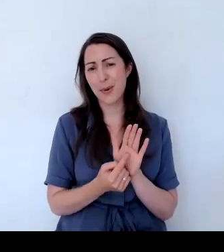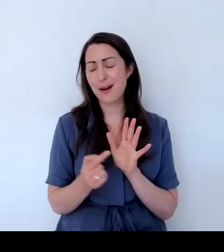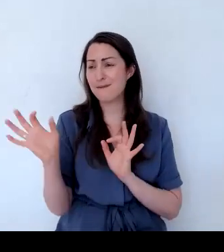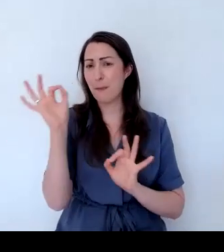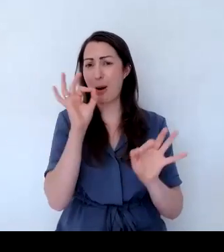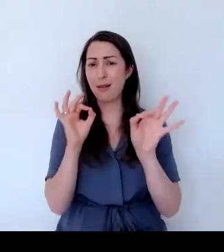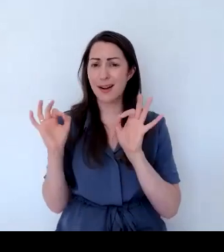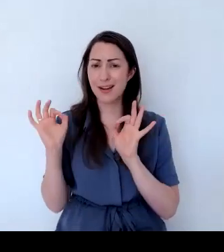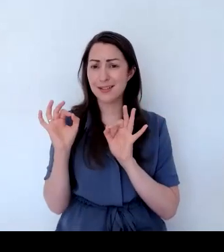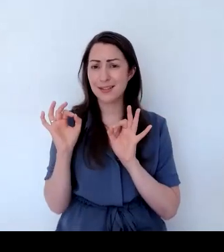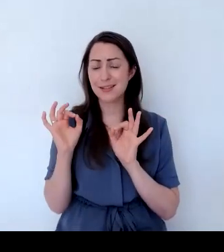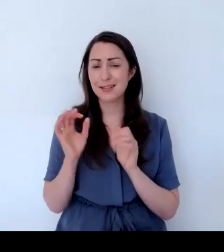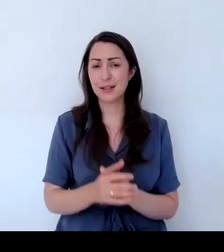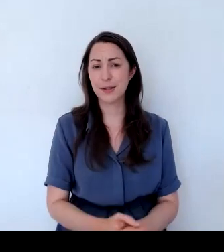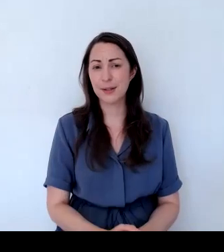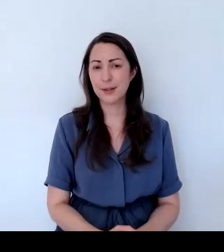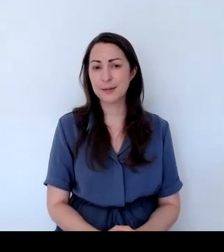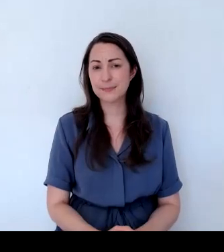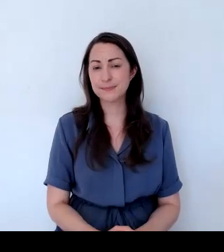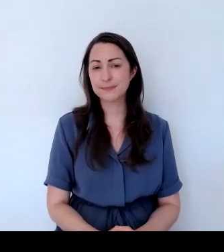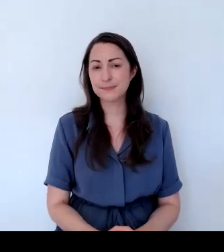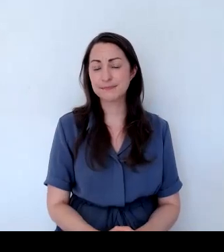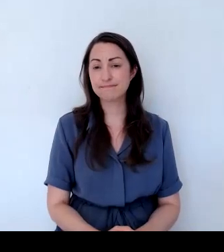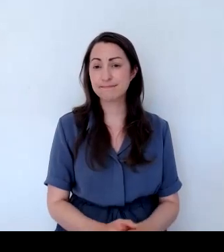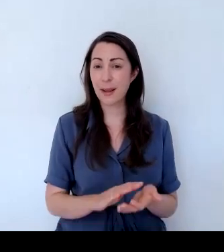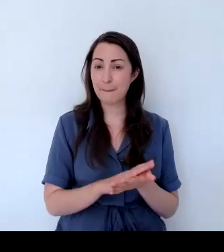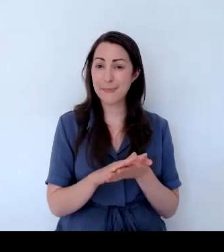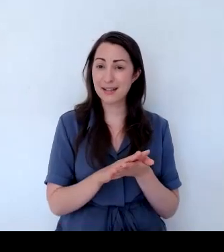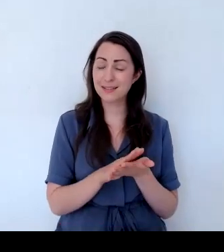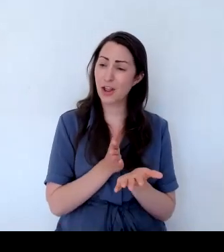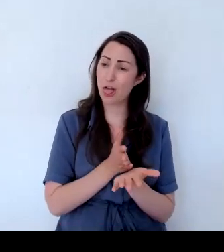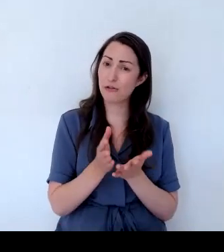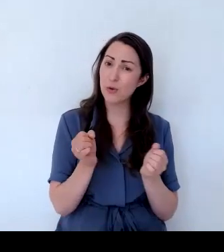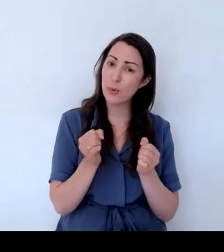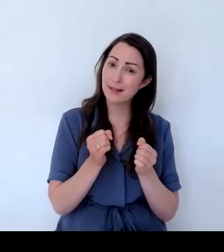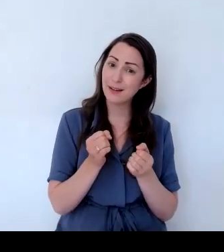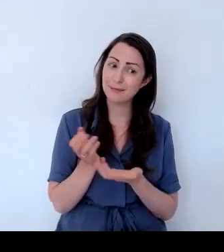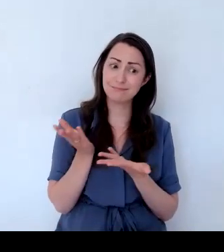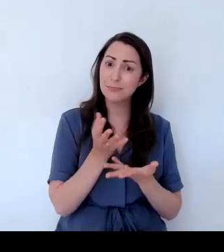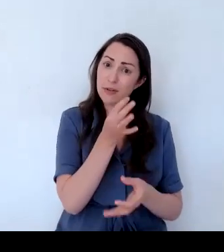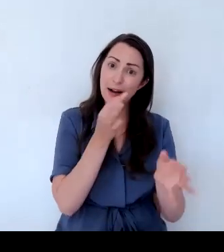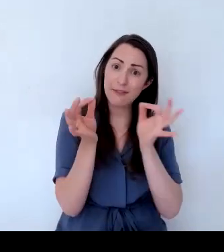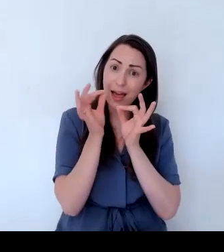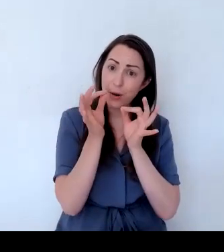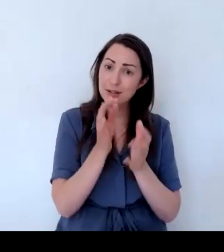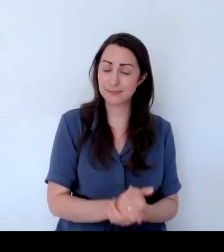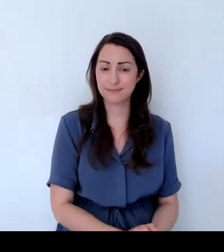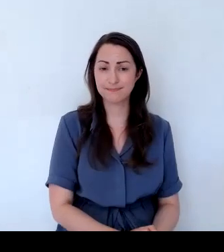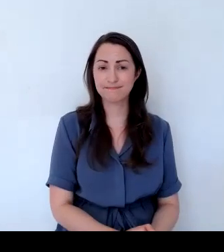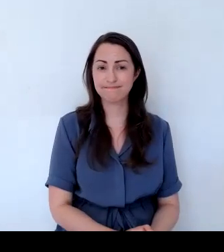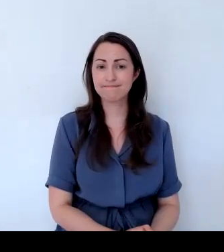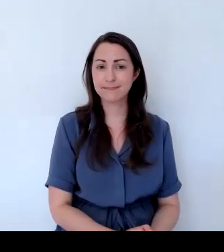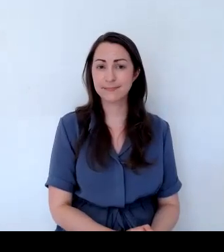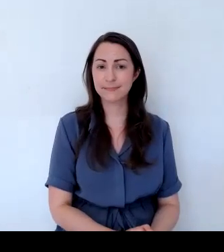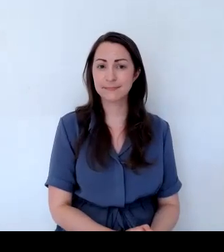It's hardy and it should see through the winter. This year, we've had a lot of people who haven't managed to keep their rosemary over